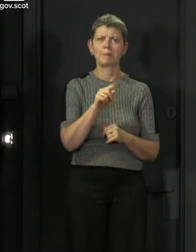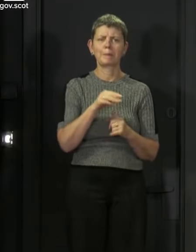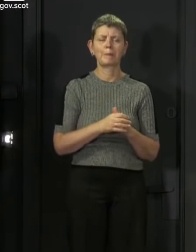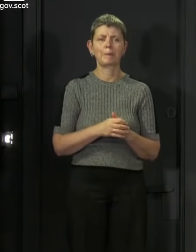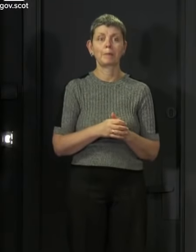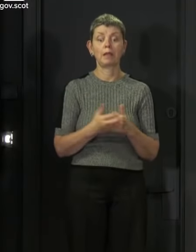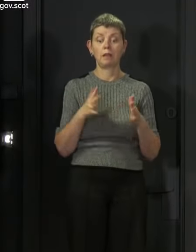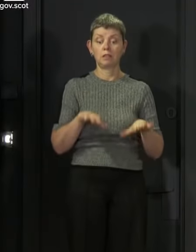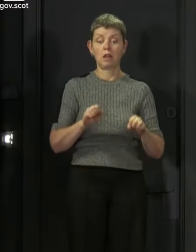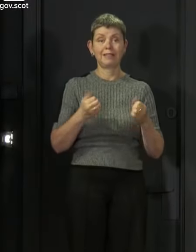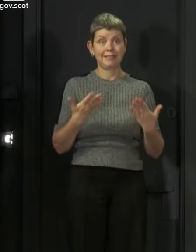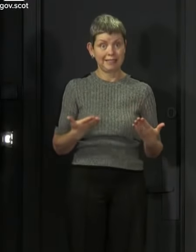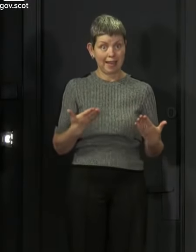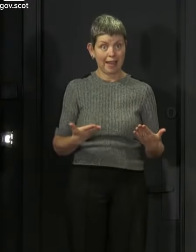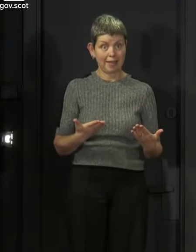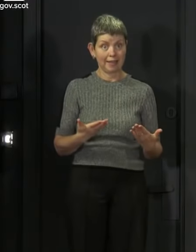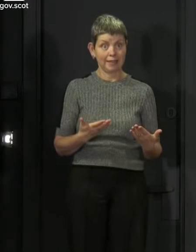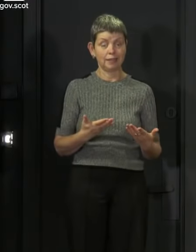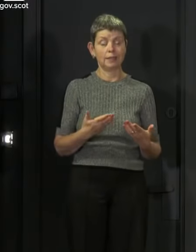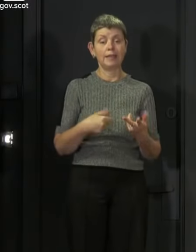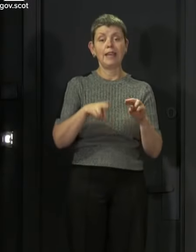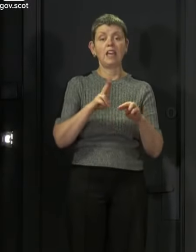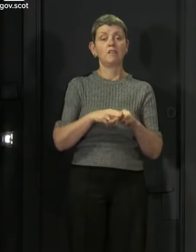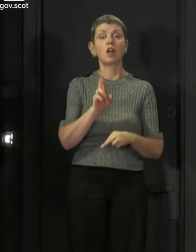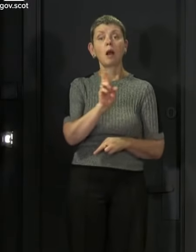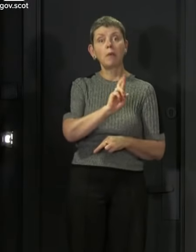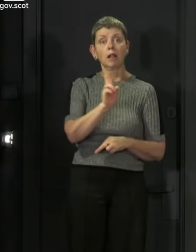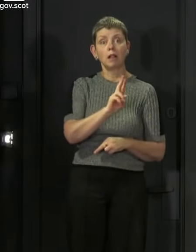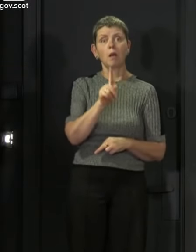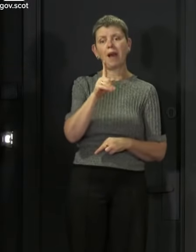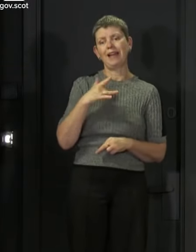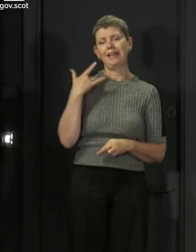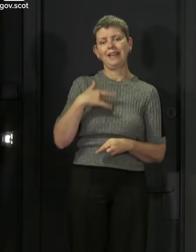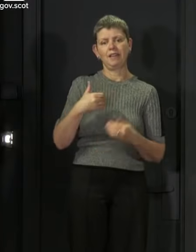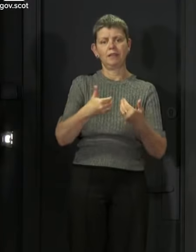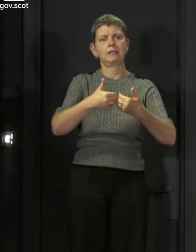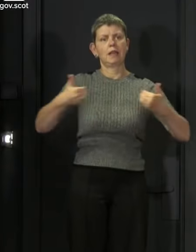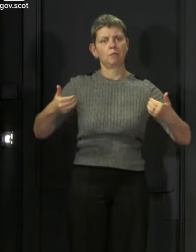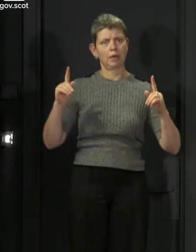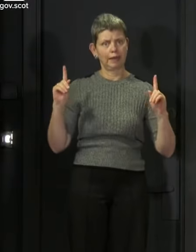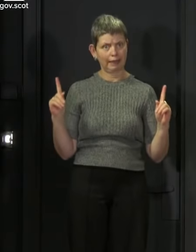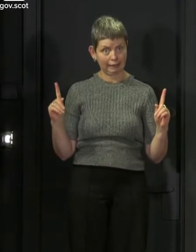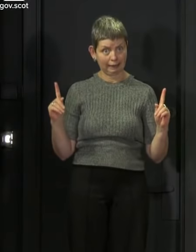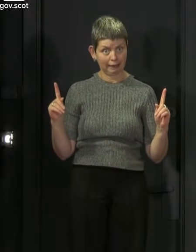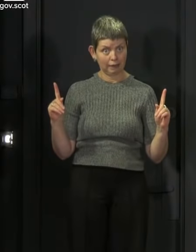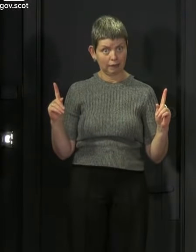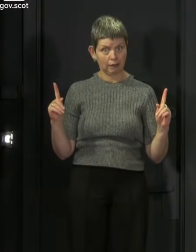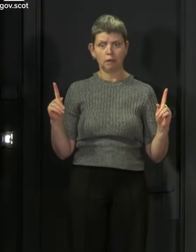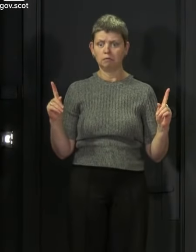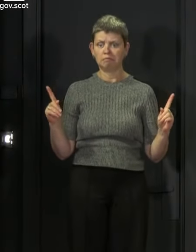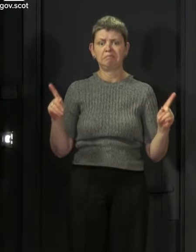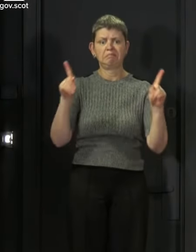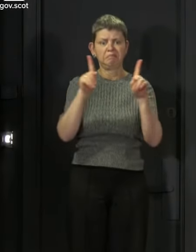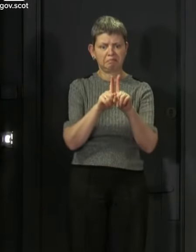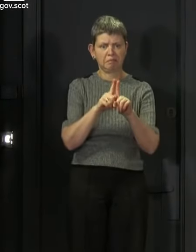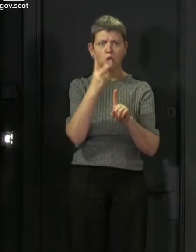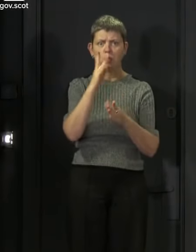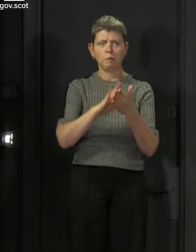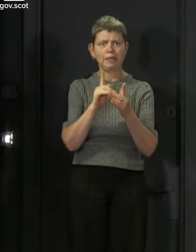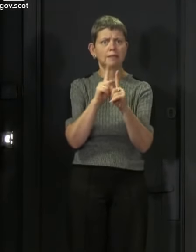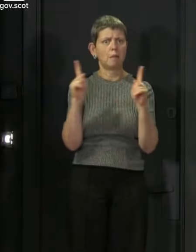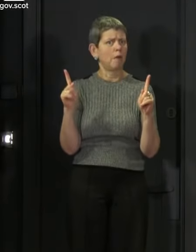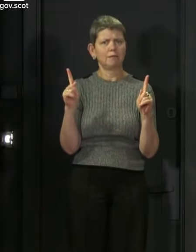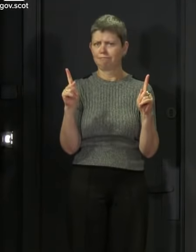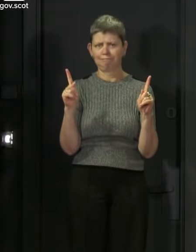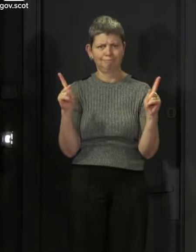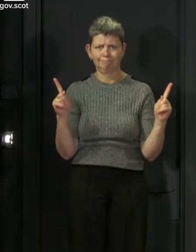From today, if you're part of a non-cohabiting couple, regardless of your living arrangements, you don't need to stay physically distant from each other